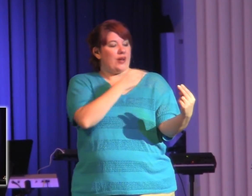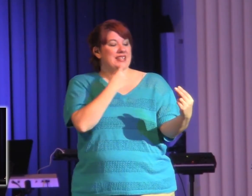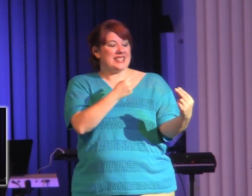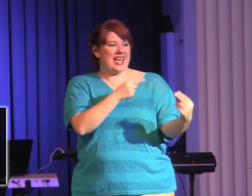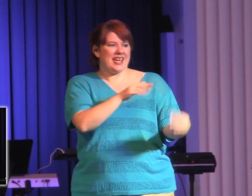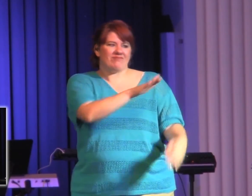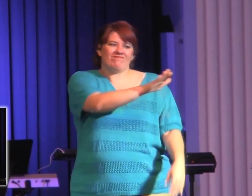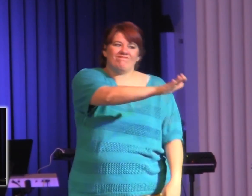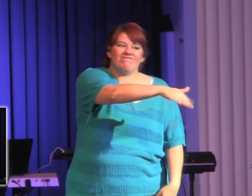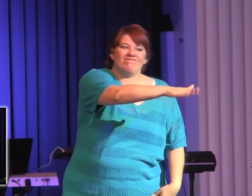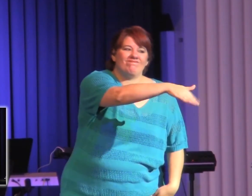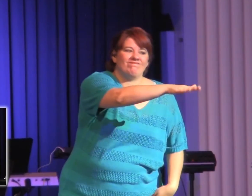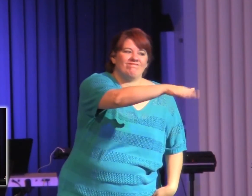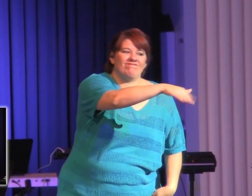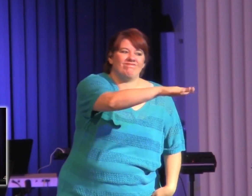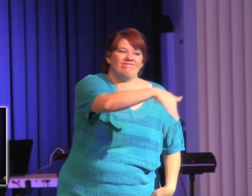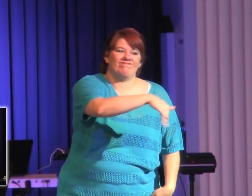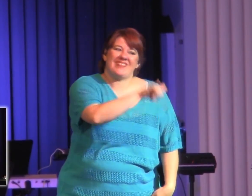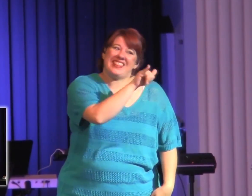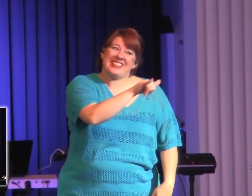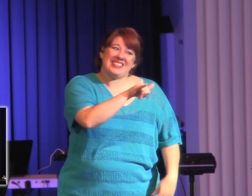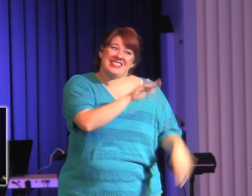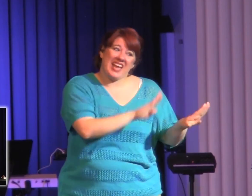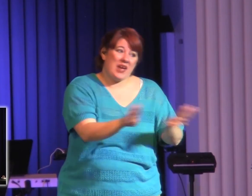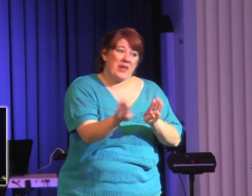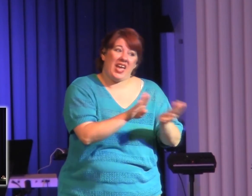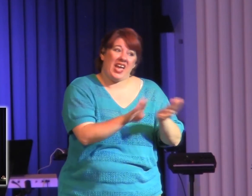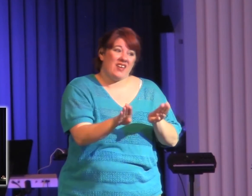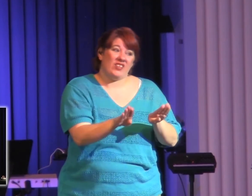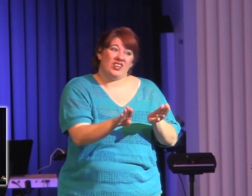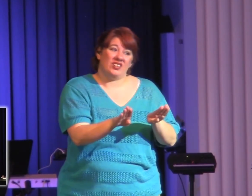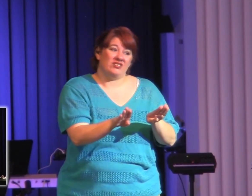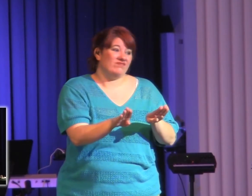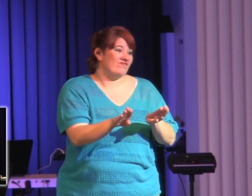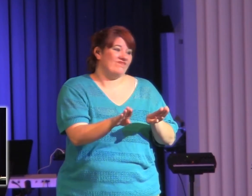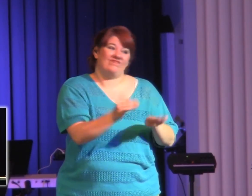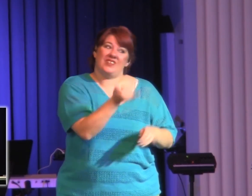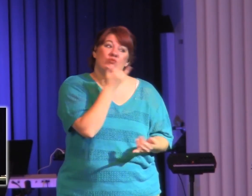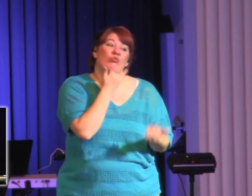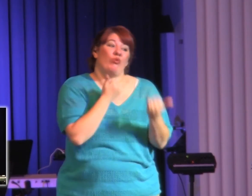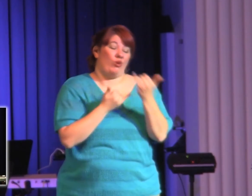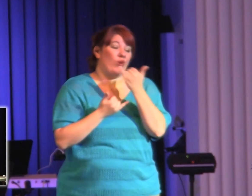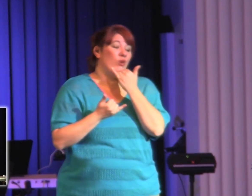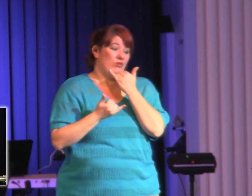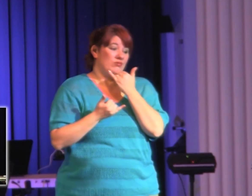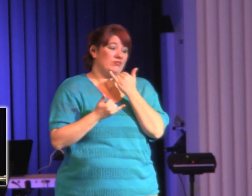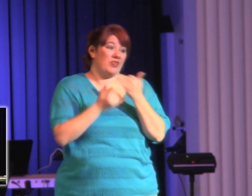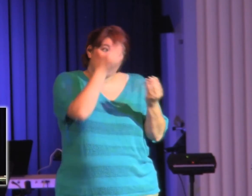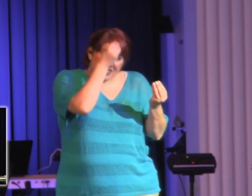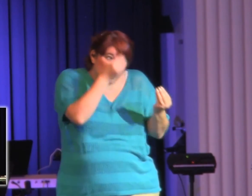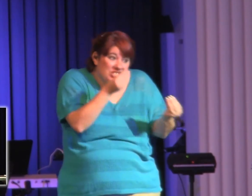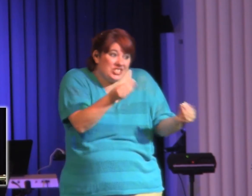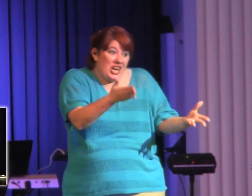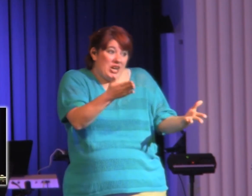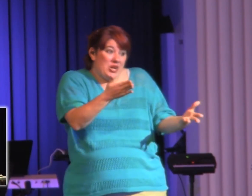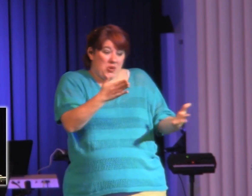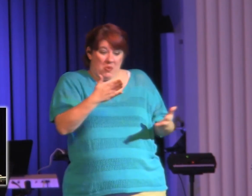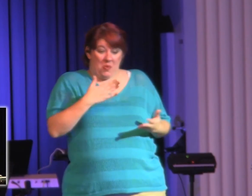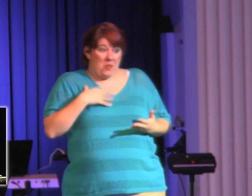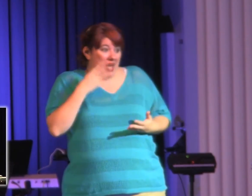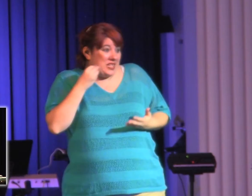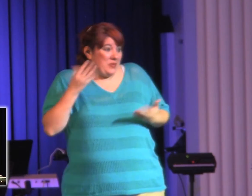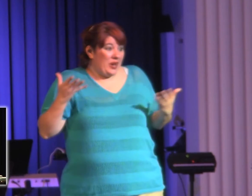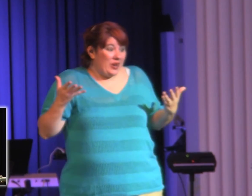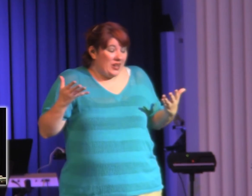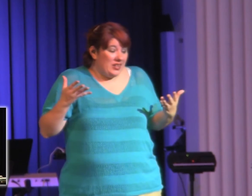Hey, man, what's up with that? Can I just give you my experience? My experience is this. Anytime